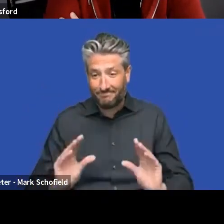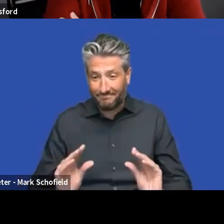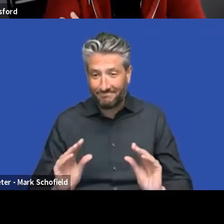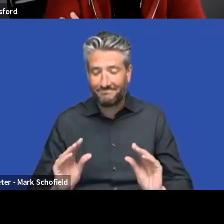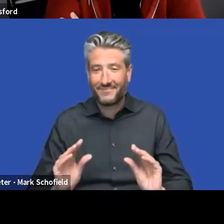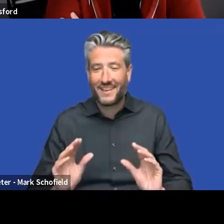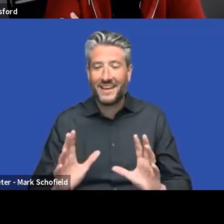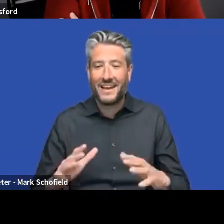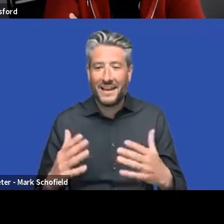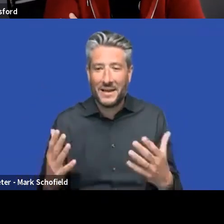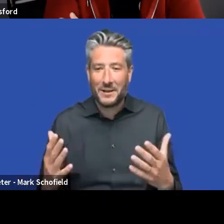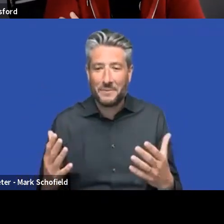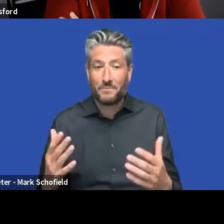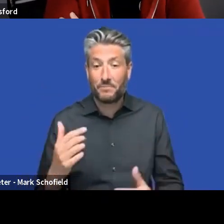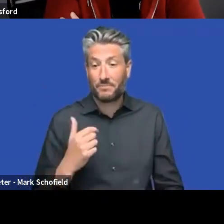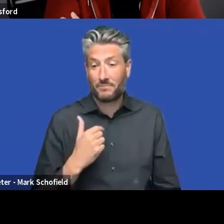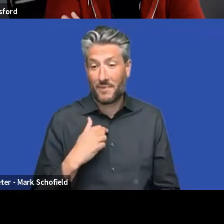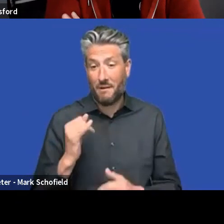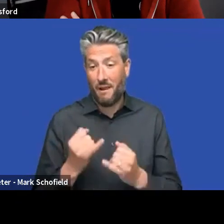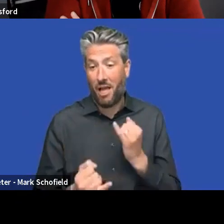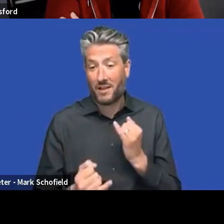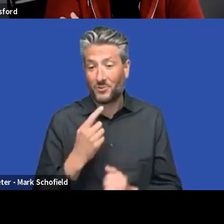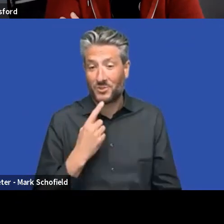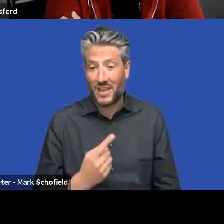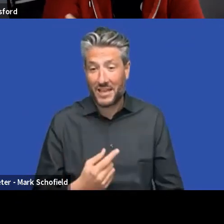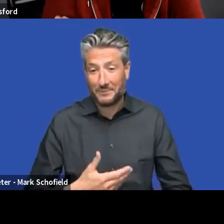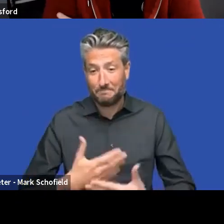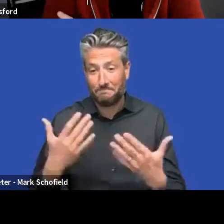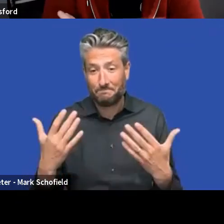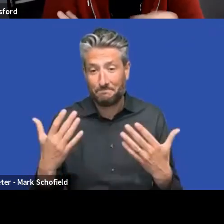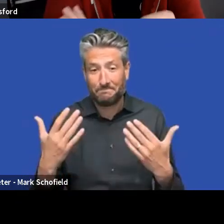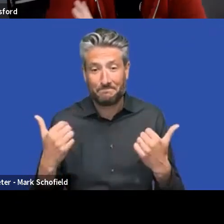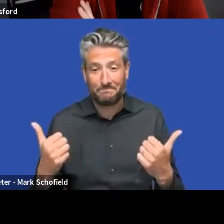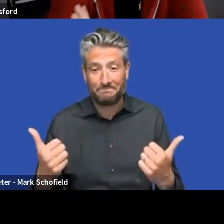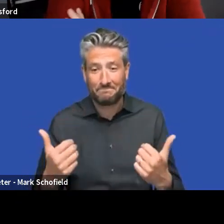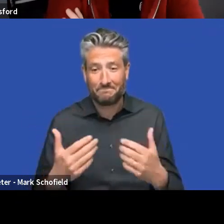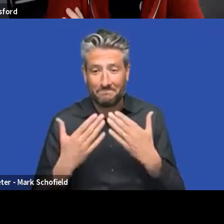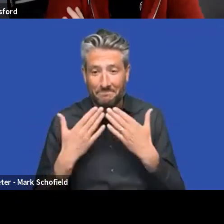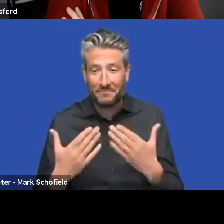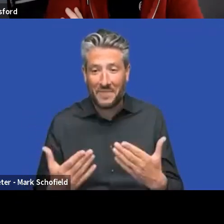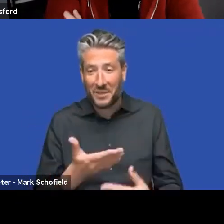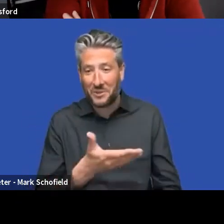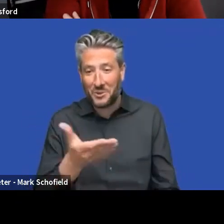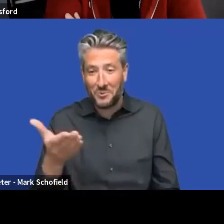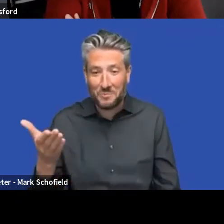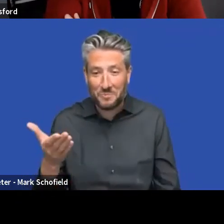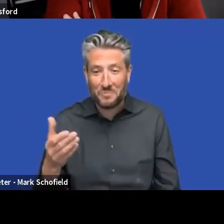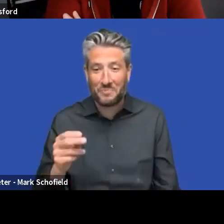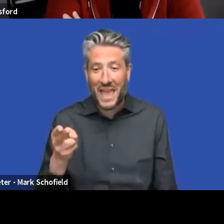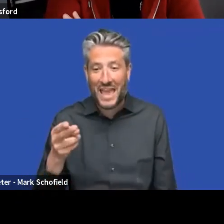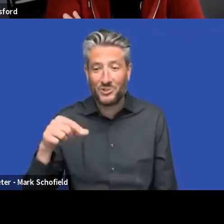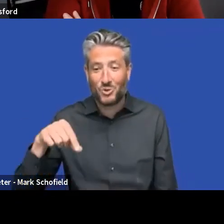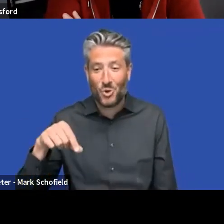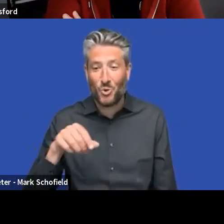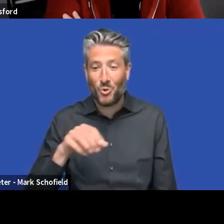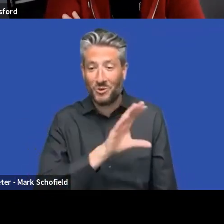all that's left for me today is a big thank you to you lovely lot from HQ for taking the time out to answer